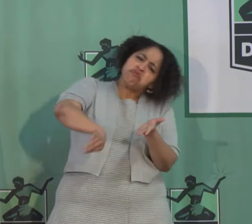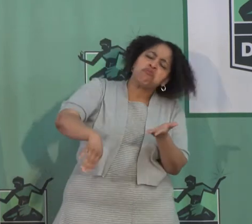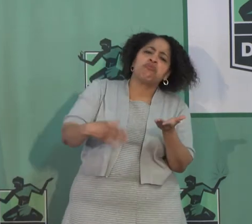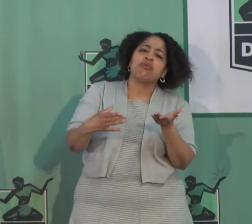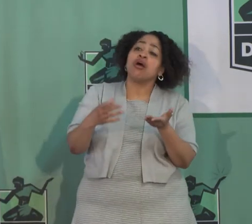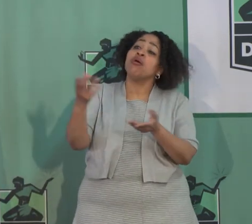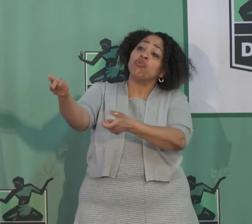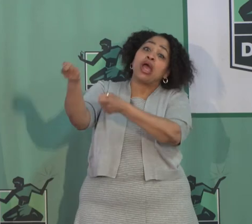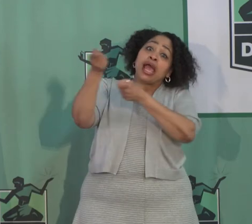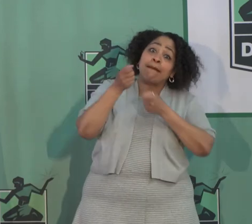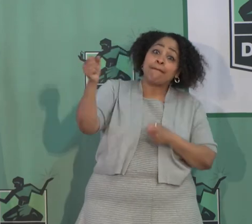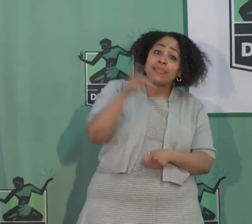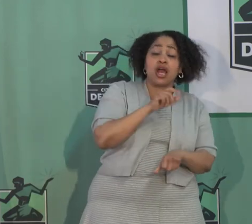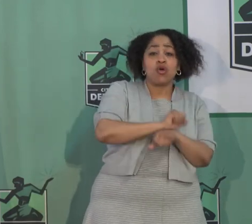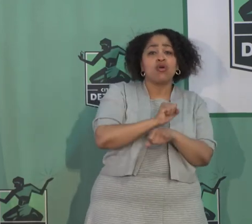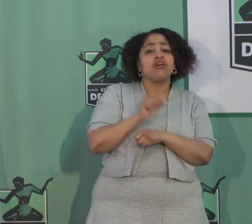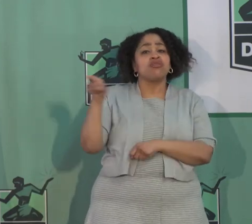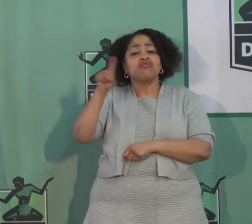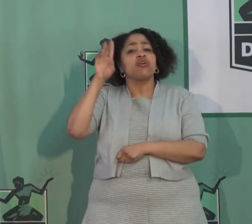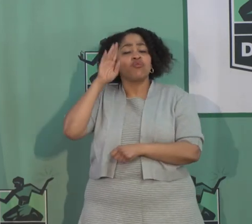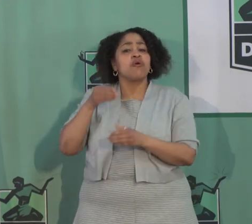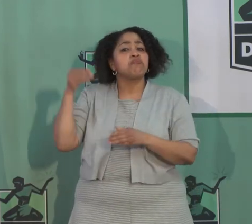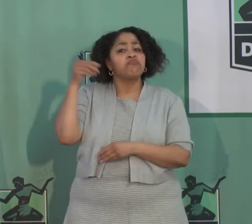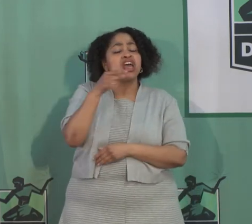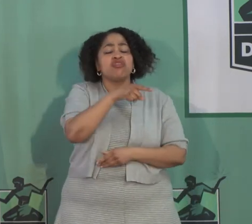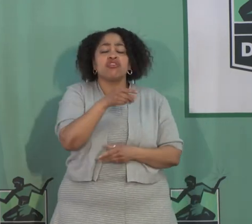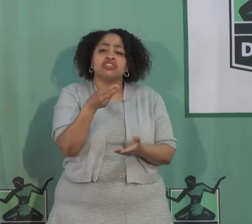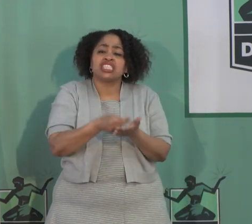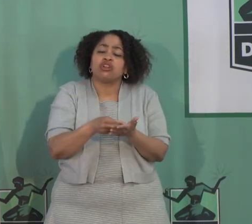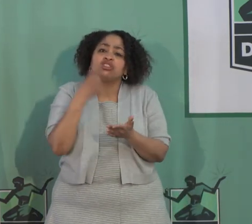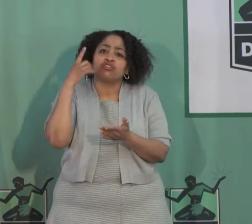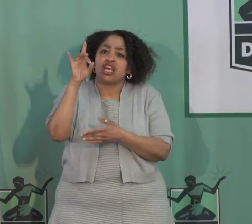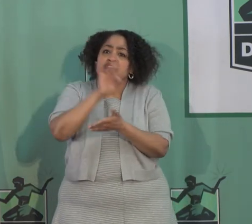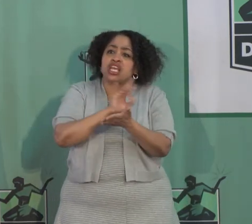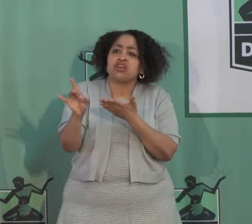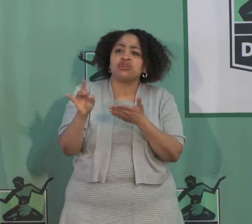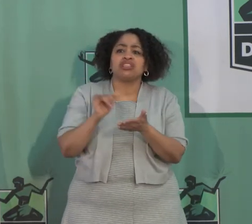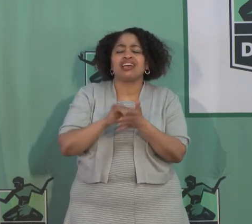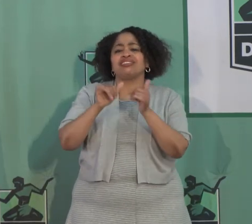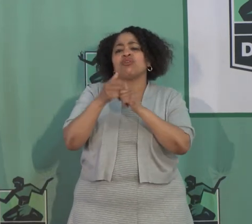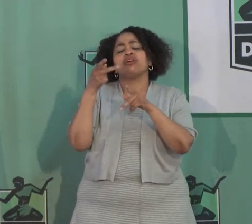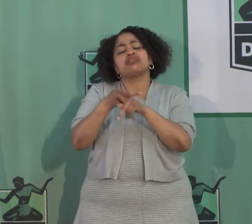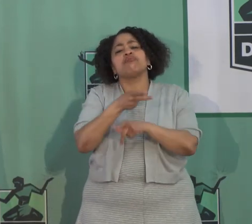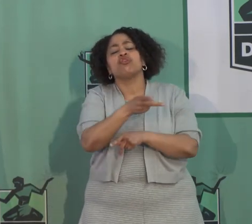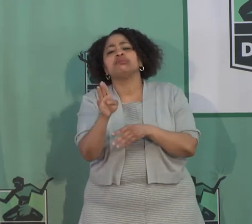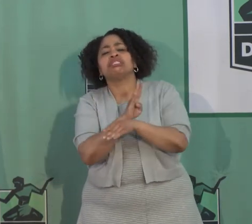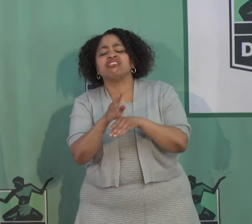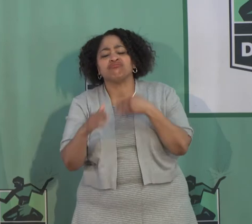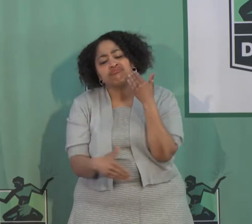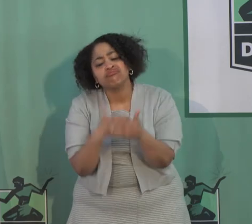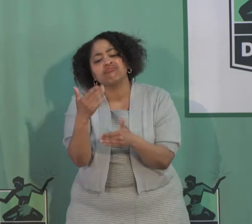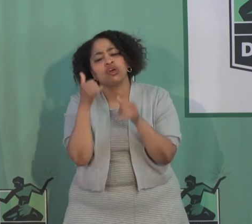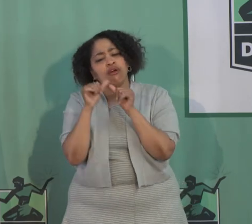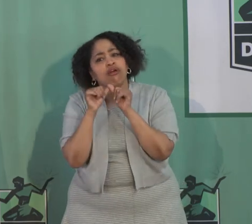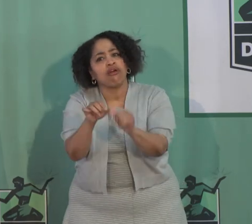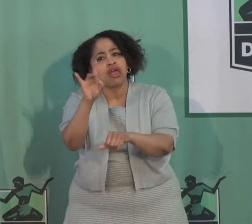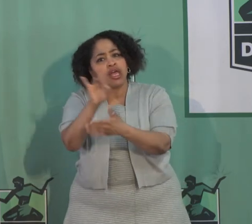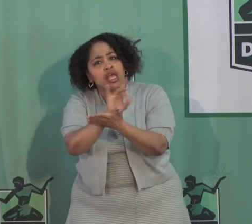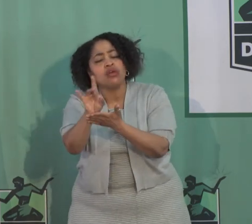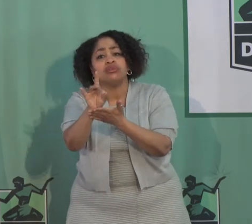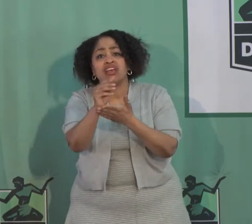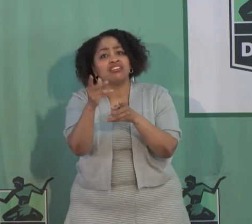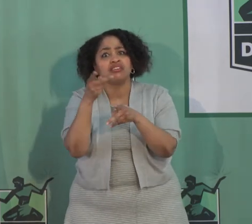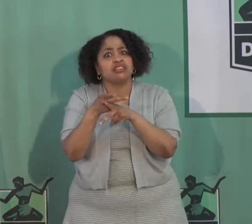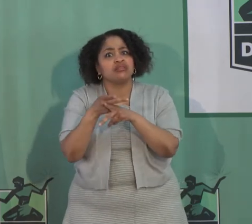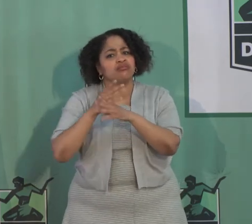back, they'll pay those salaries for eight weeks. It's basically a way to keep your business going another eight weeks and to keep you from